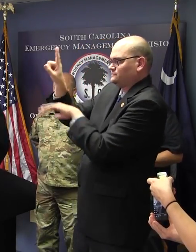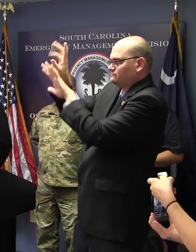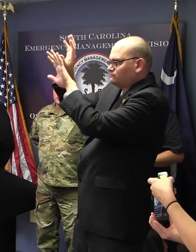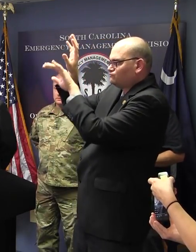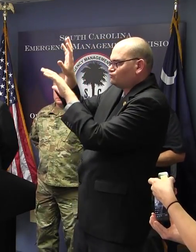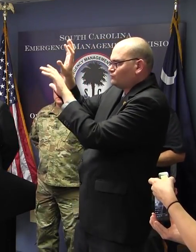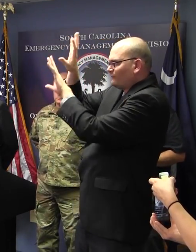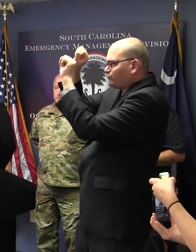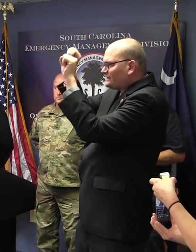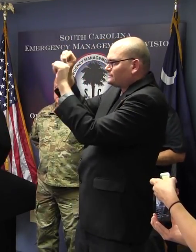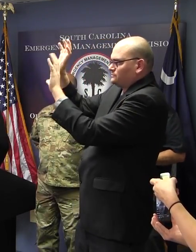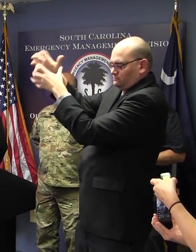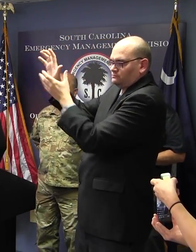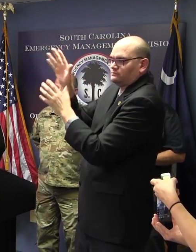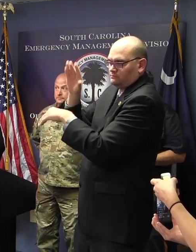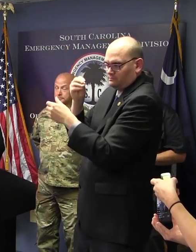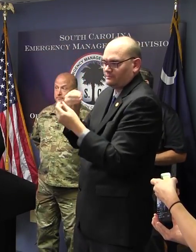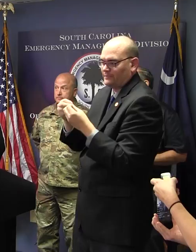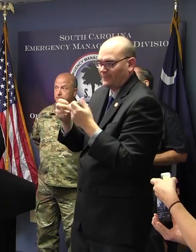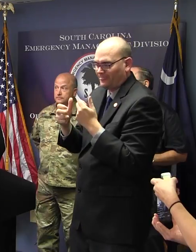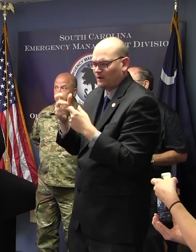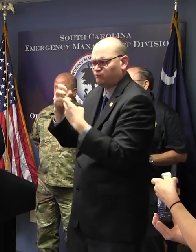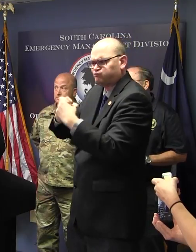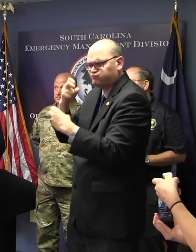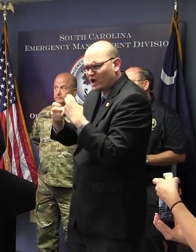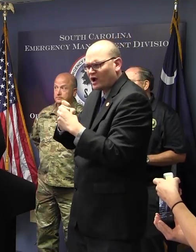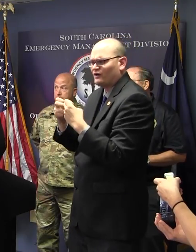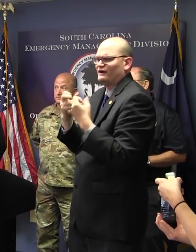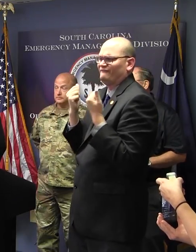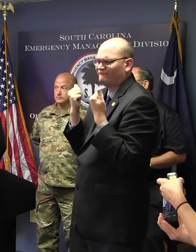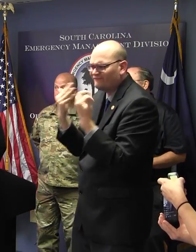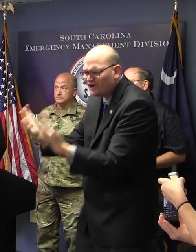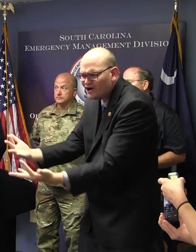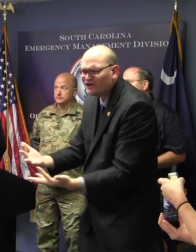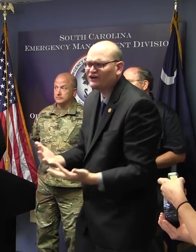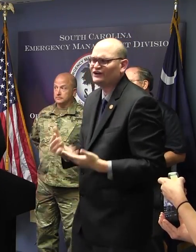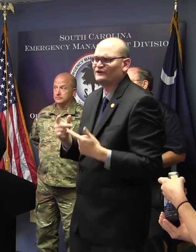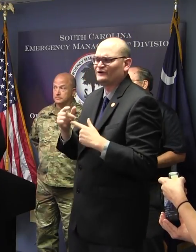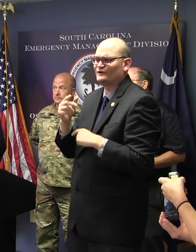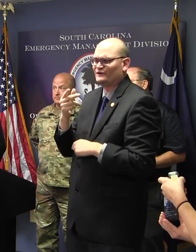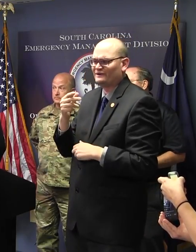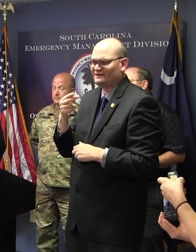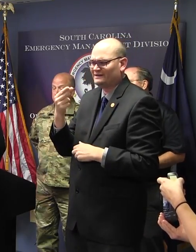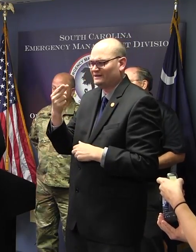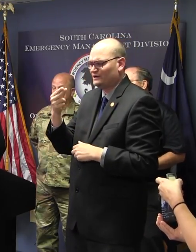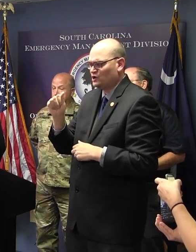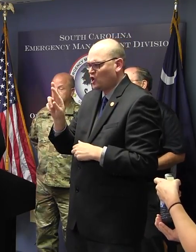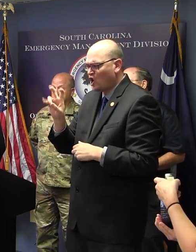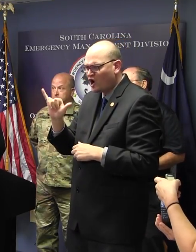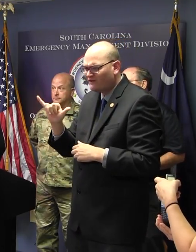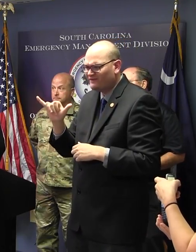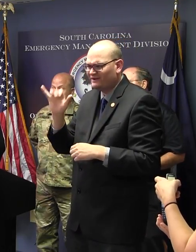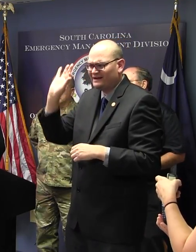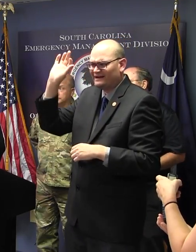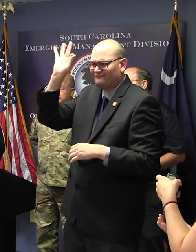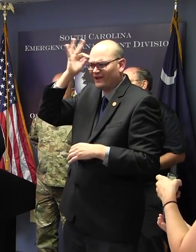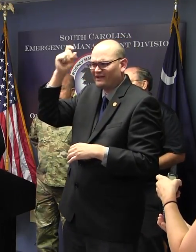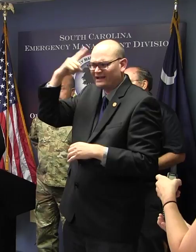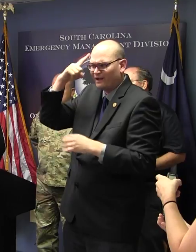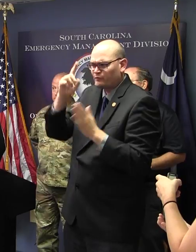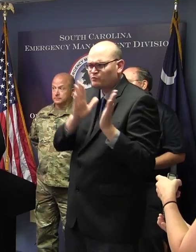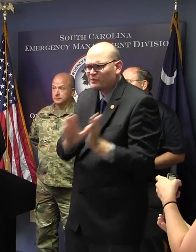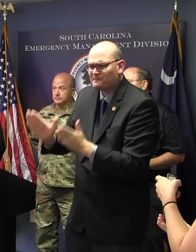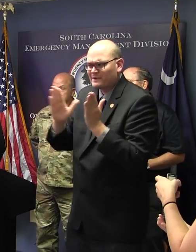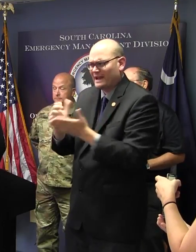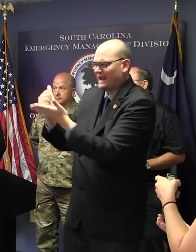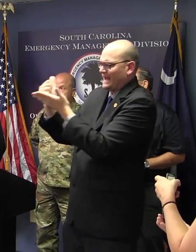the other problems we have with the wildfires in Harvey, what have you heard from the federal government so far about their level of preparedness to be able